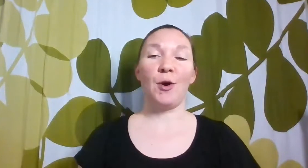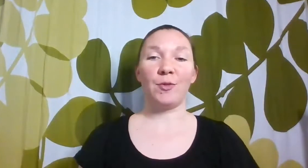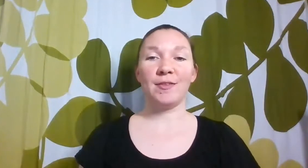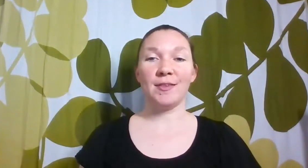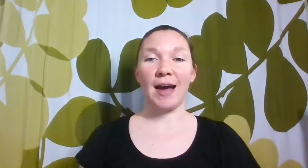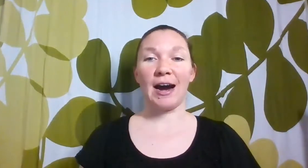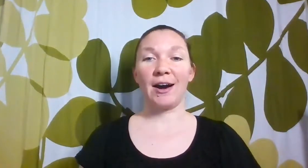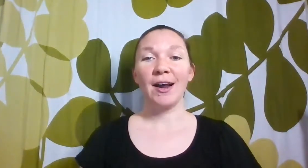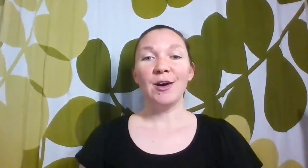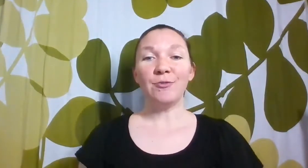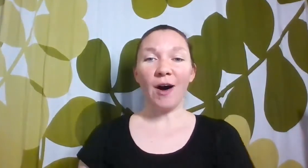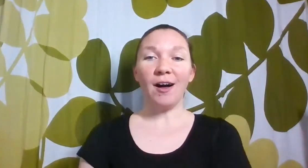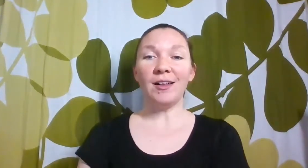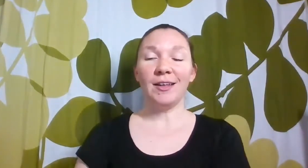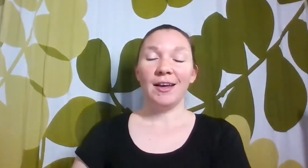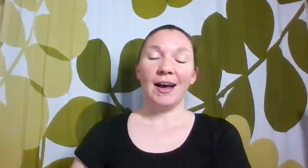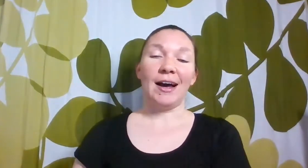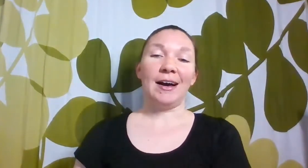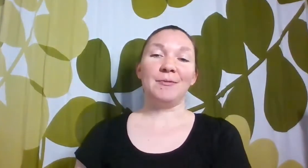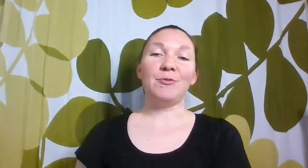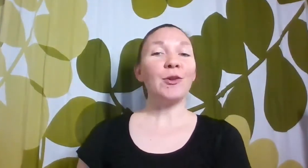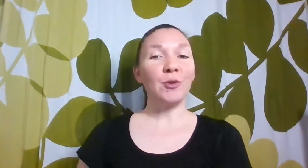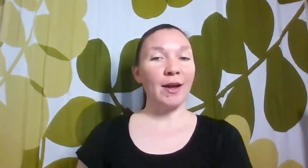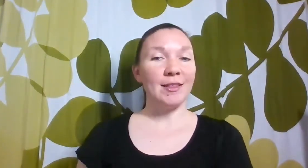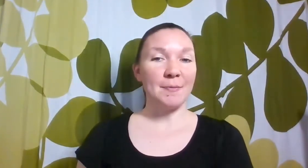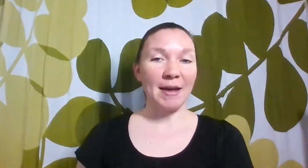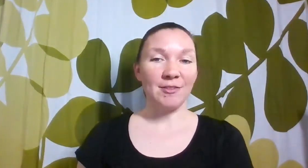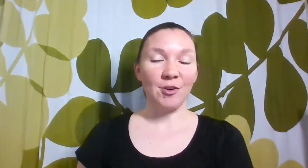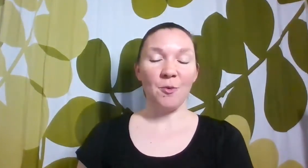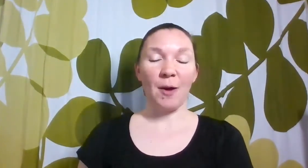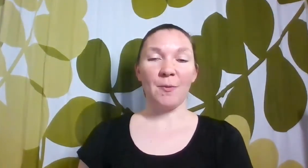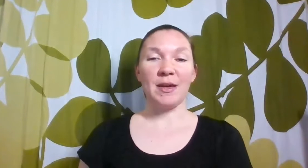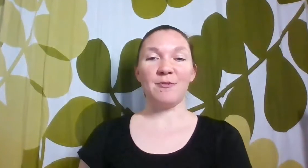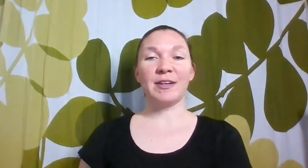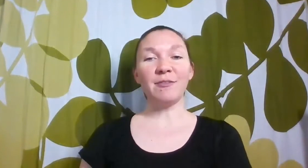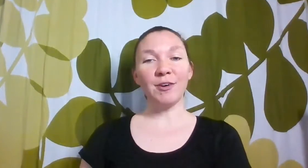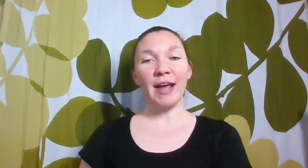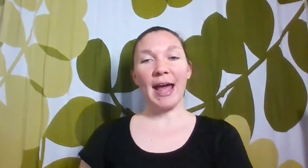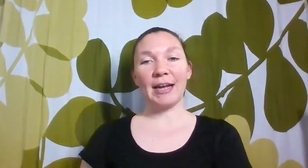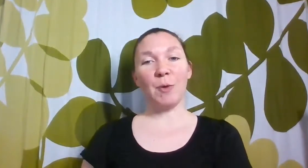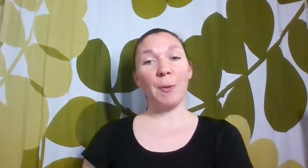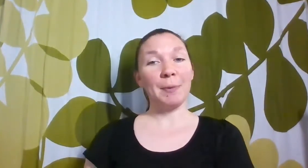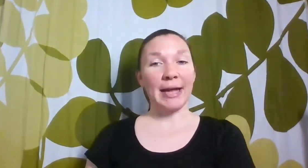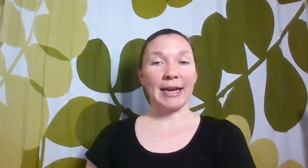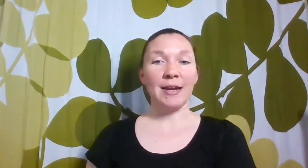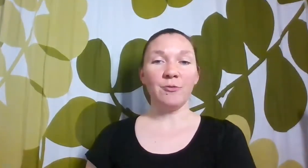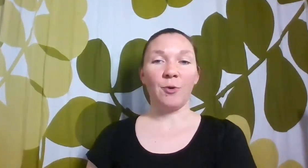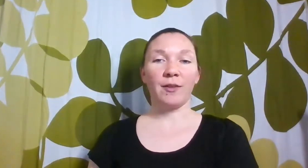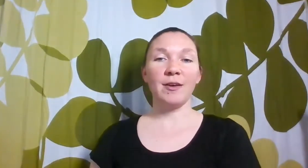So this is our fall fourth grade semester, what we've covered and what we're planning for the